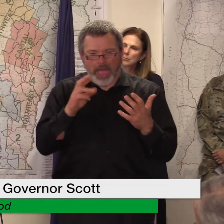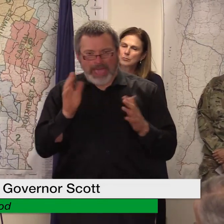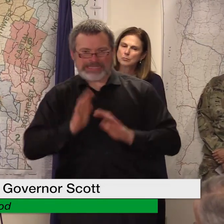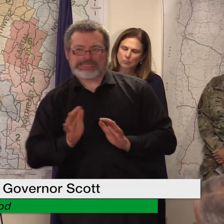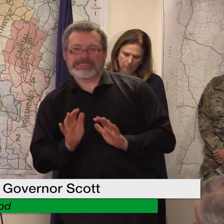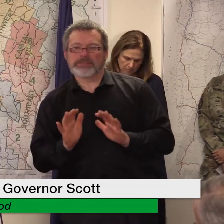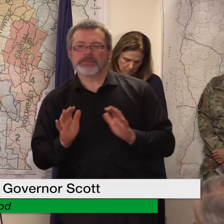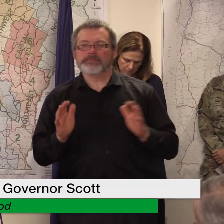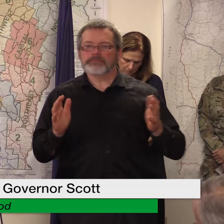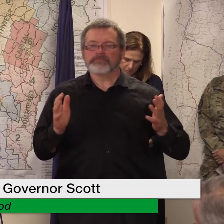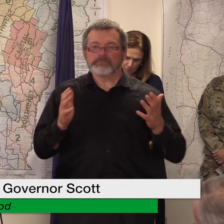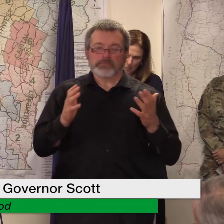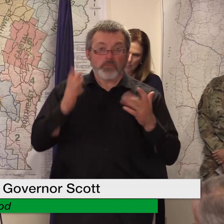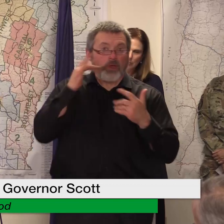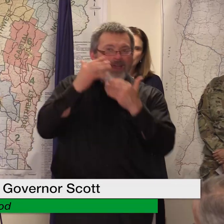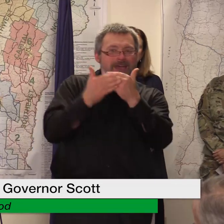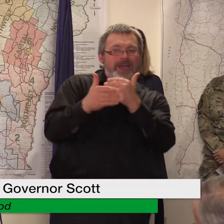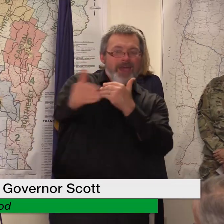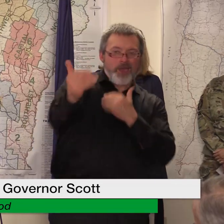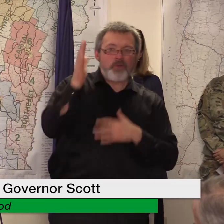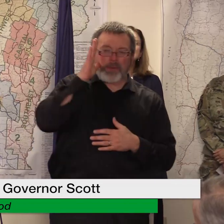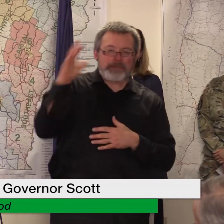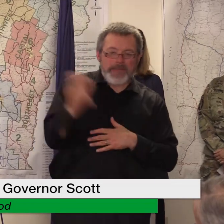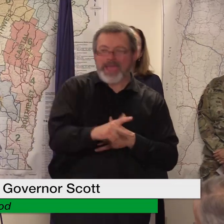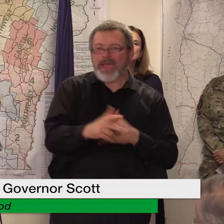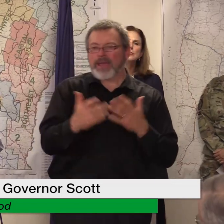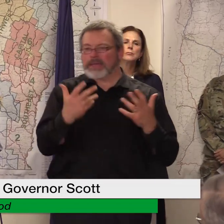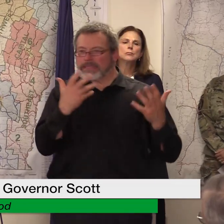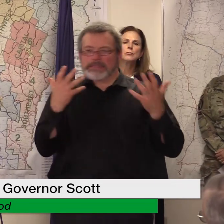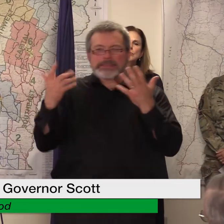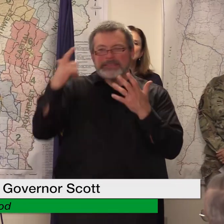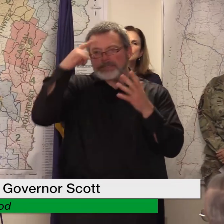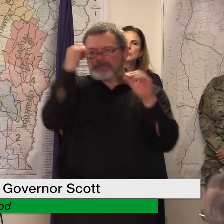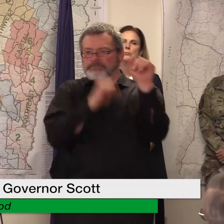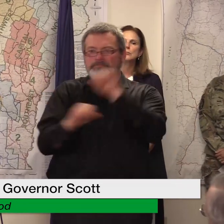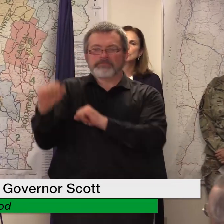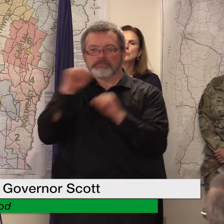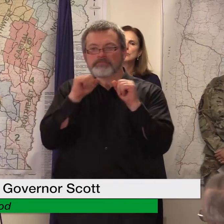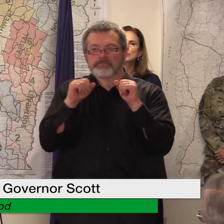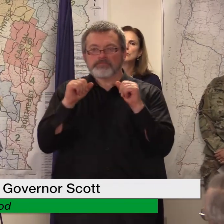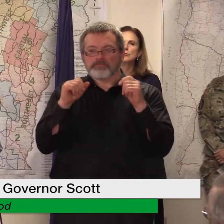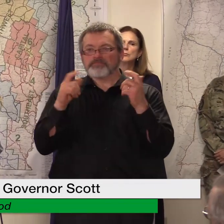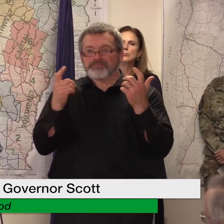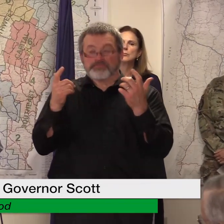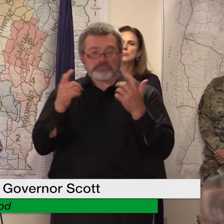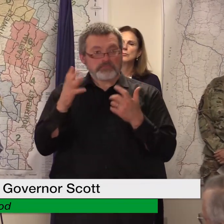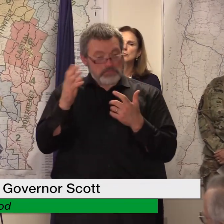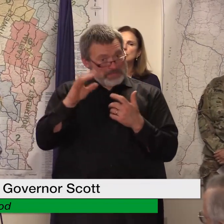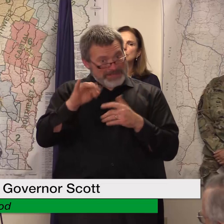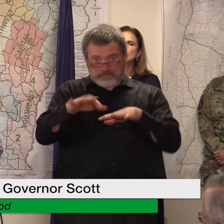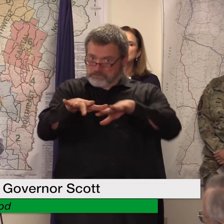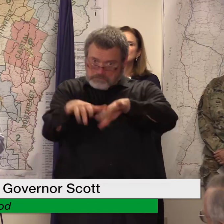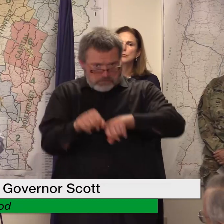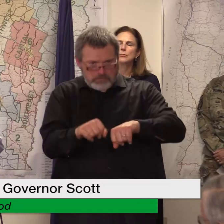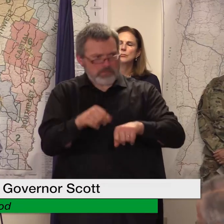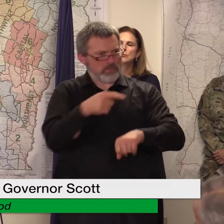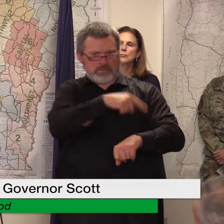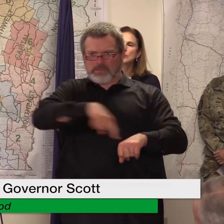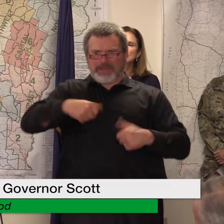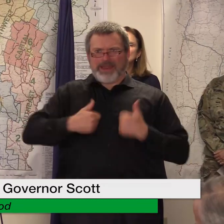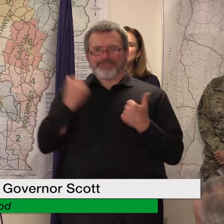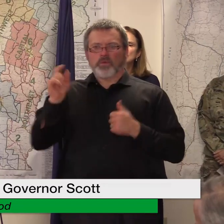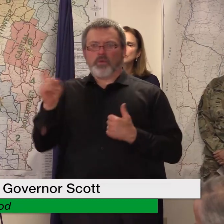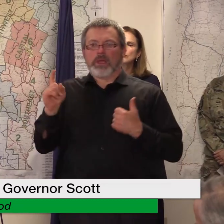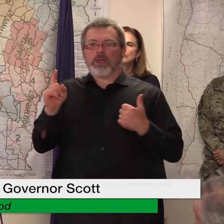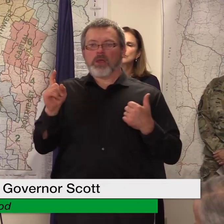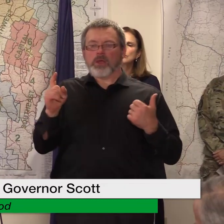and what what the answer is that it's going to take resources because they still need a place to live so we're going to have to to do this in